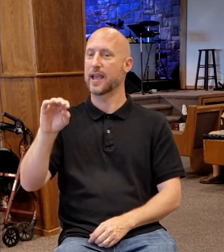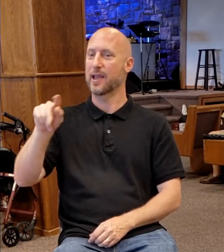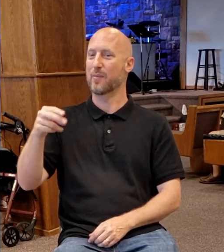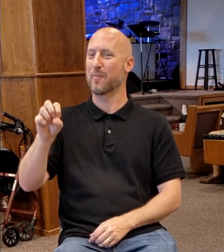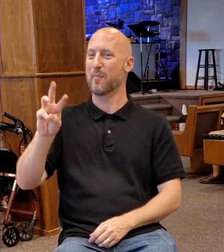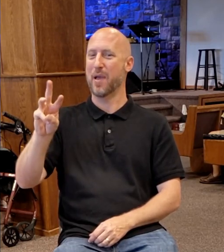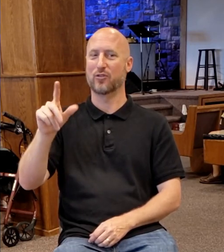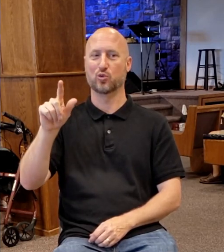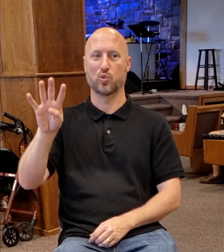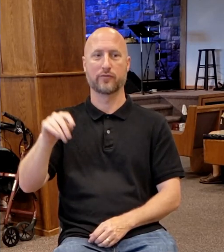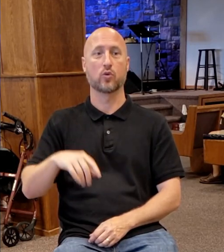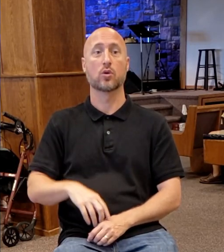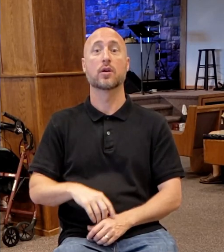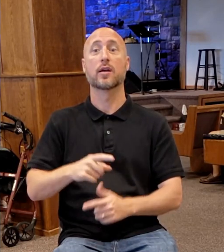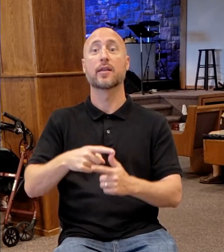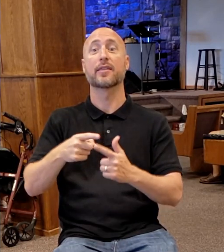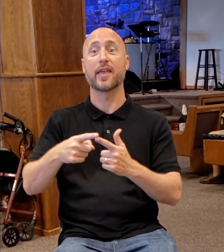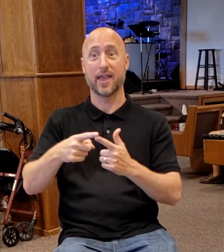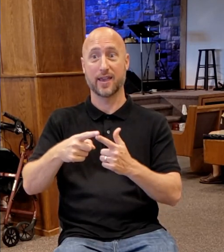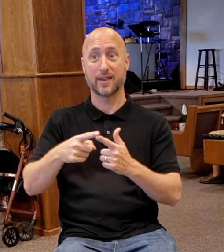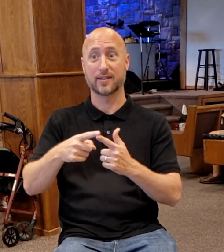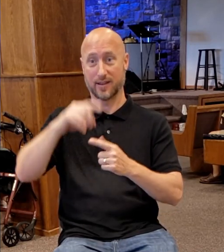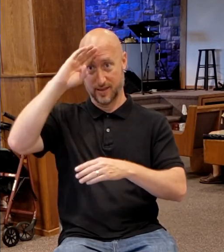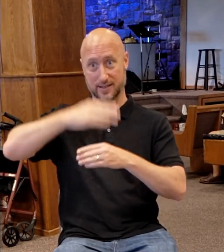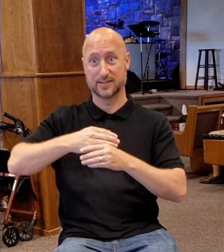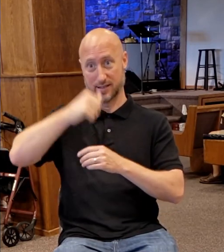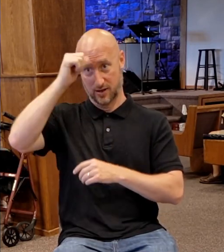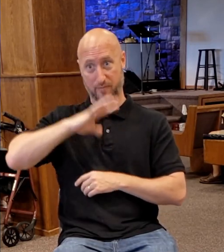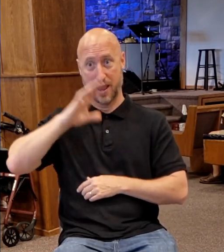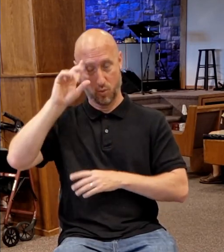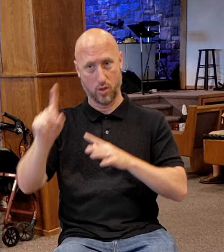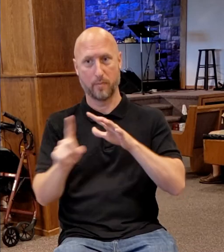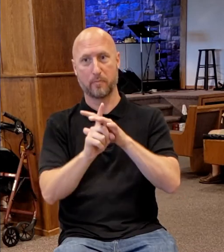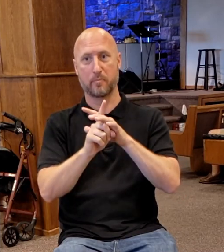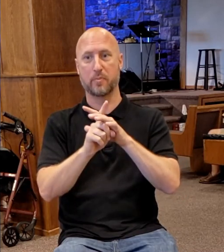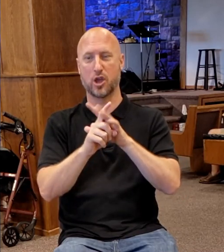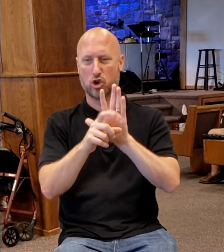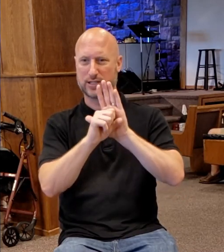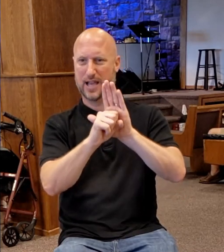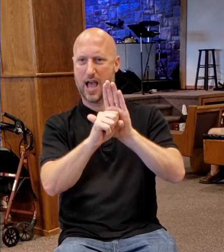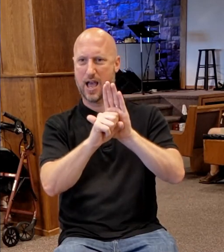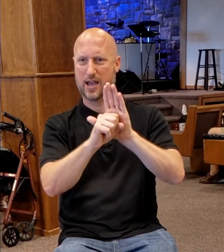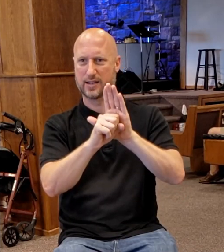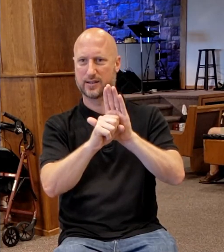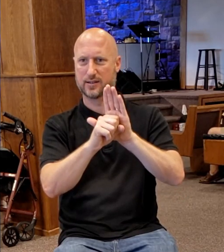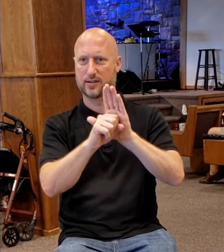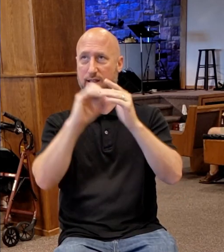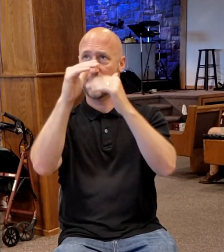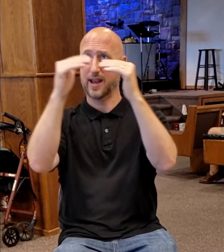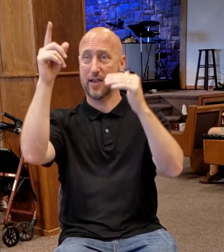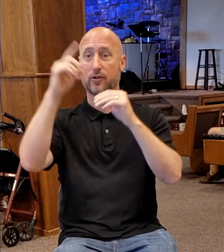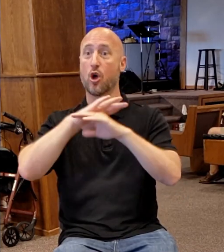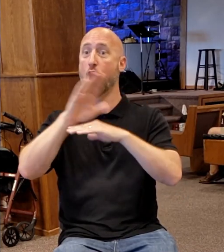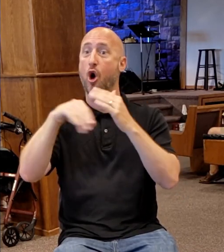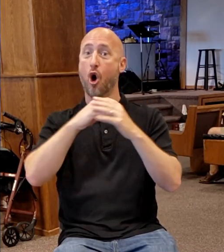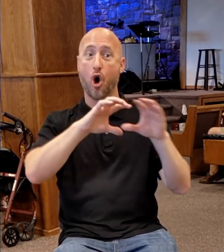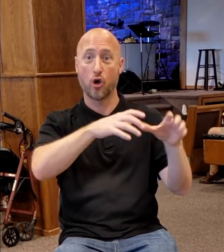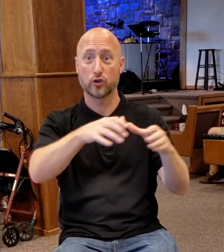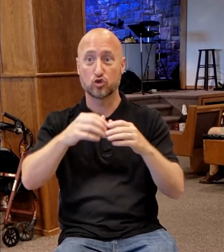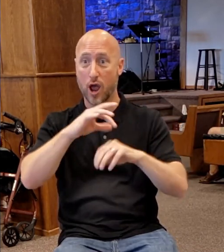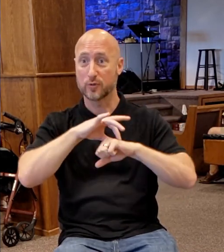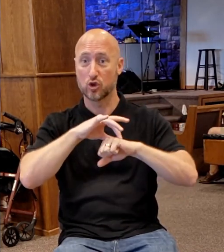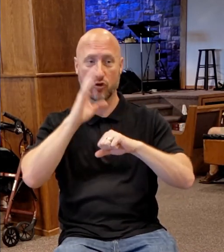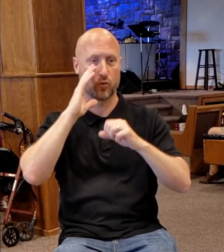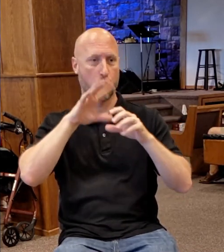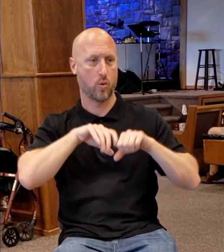appear the sign of the Son of Man in heaven. Then shall all the tribes of the earth mourn. They shall see